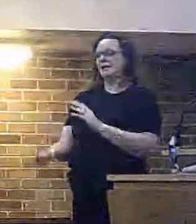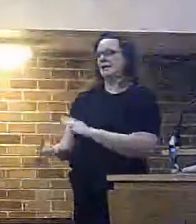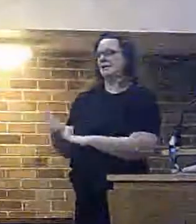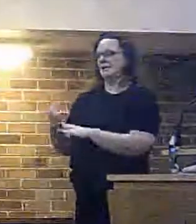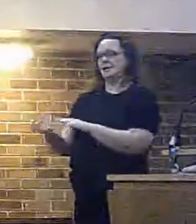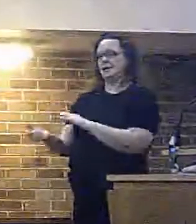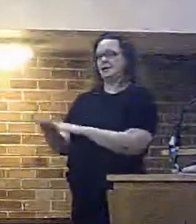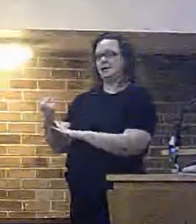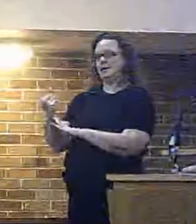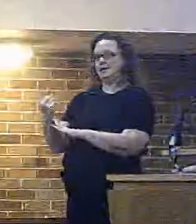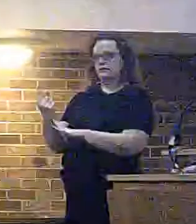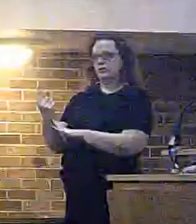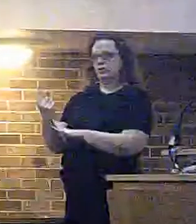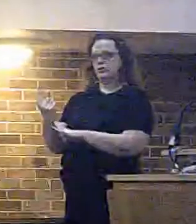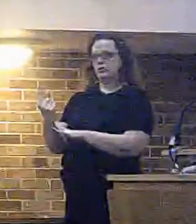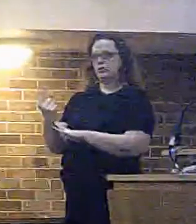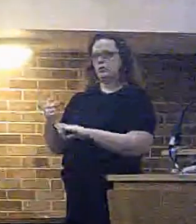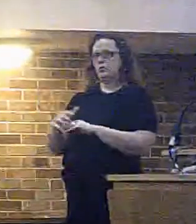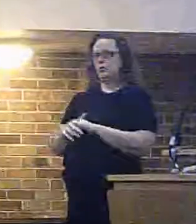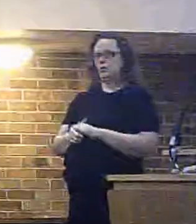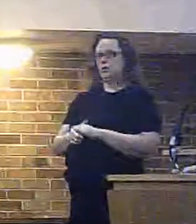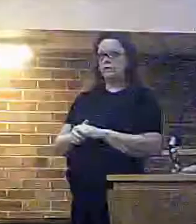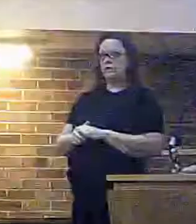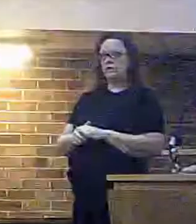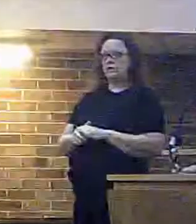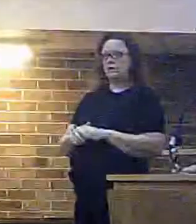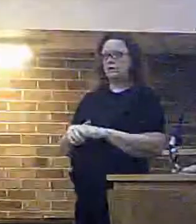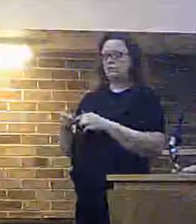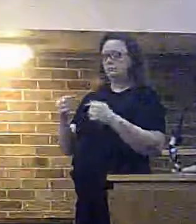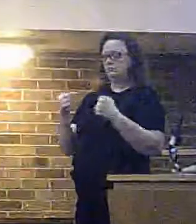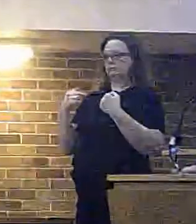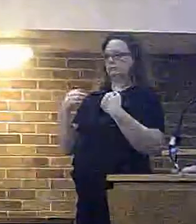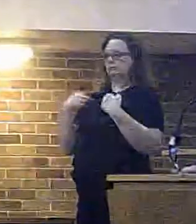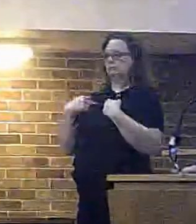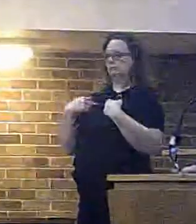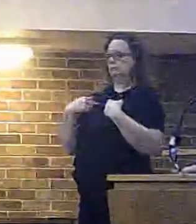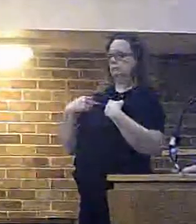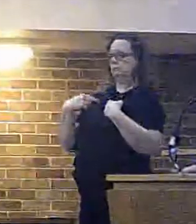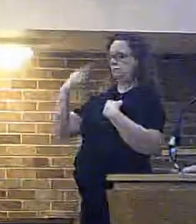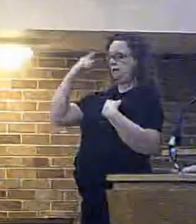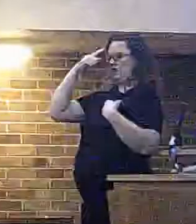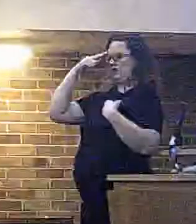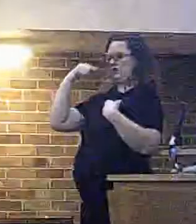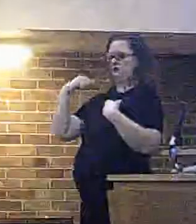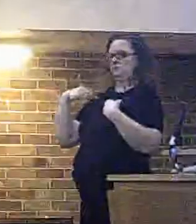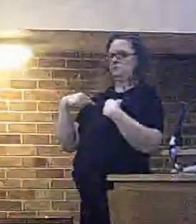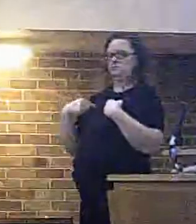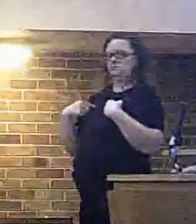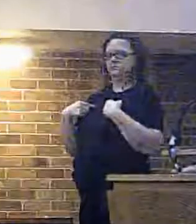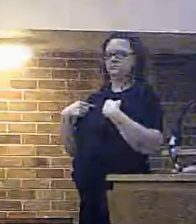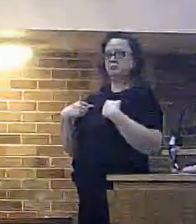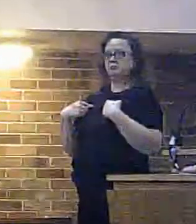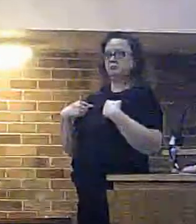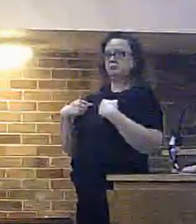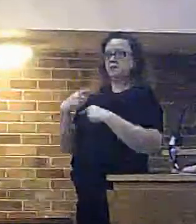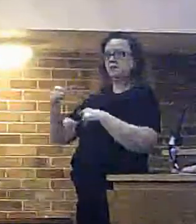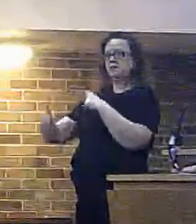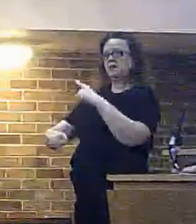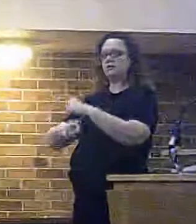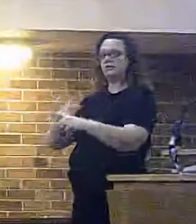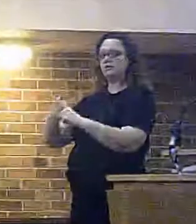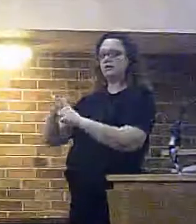the main issue as far as i'm concerned is um there is coming up next year